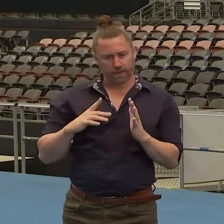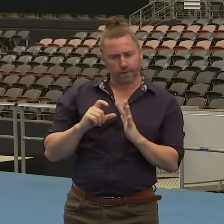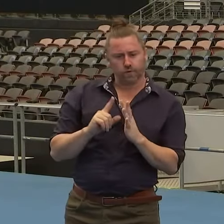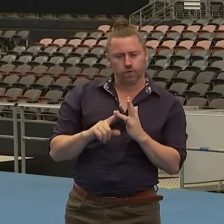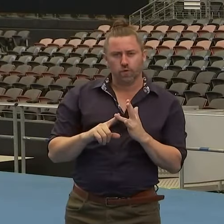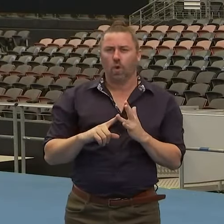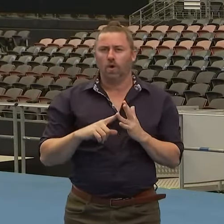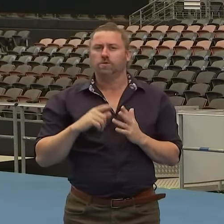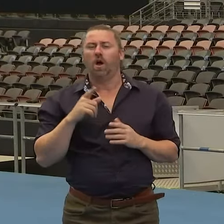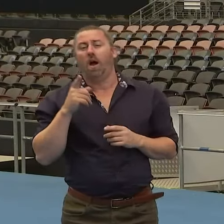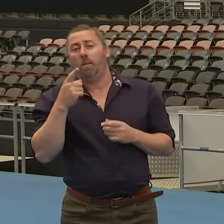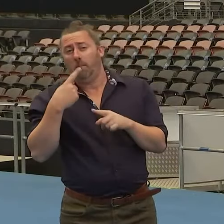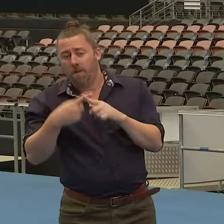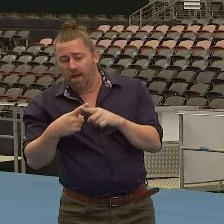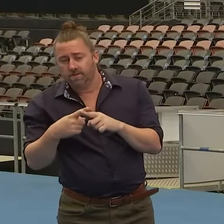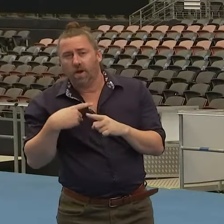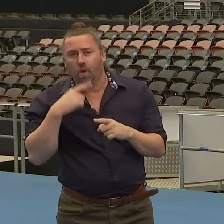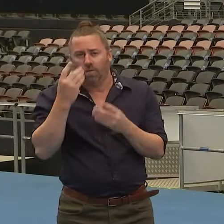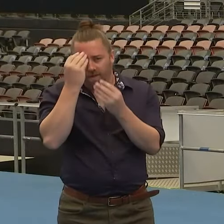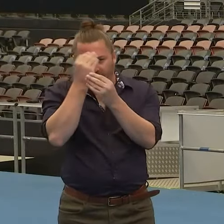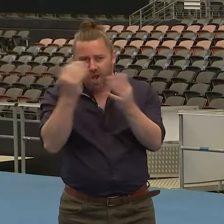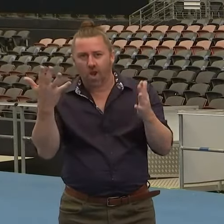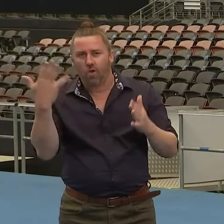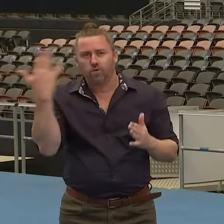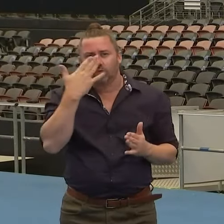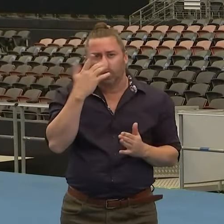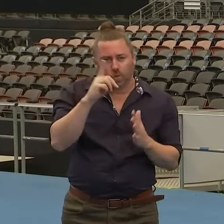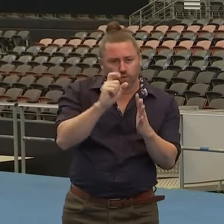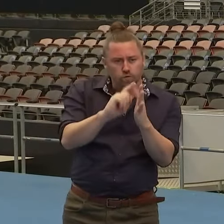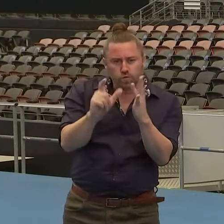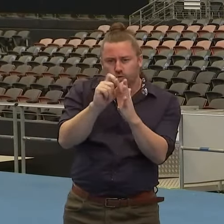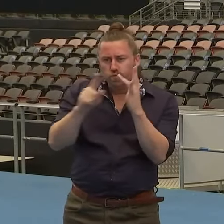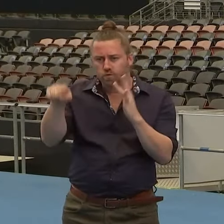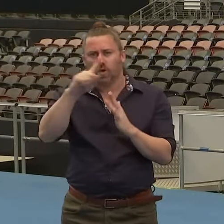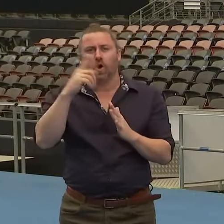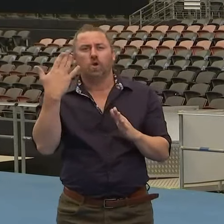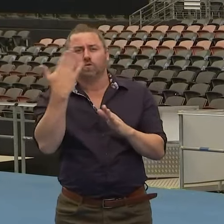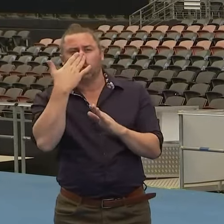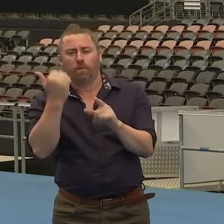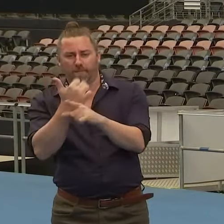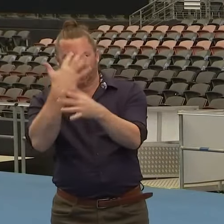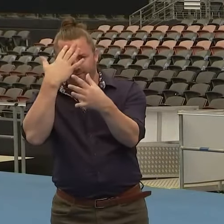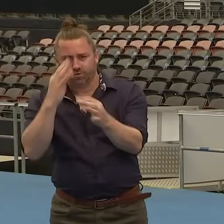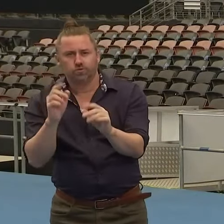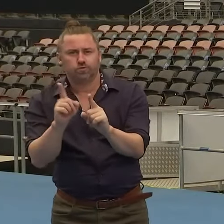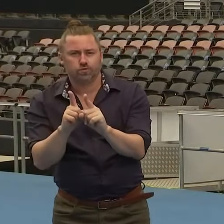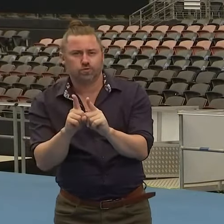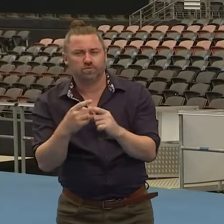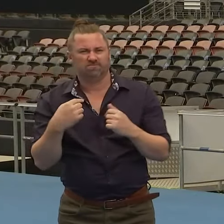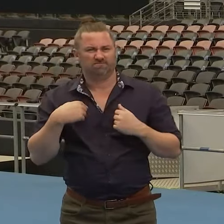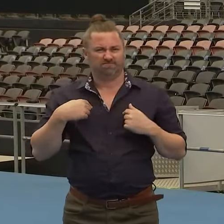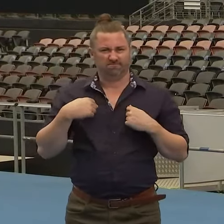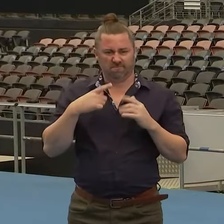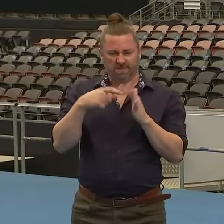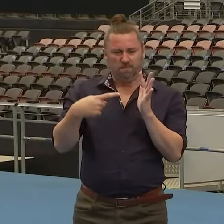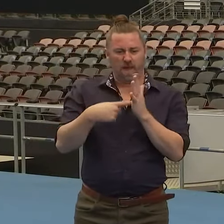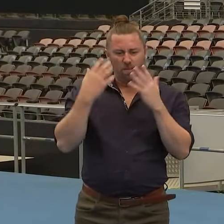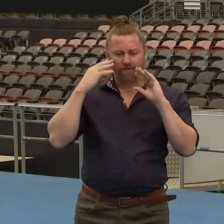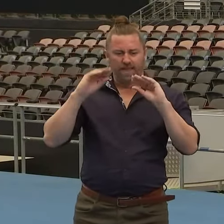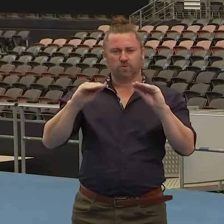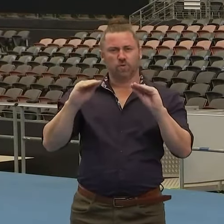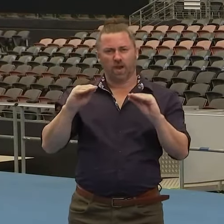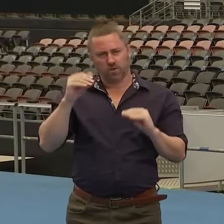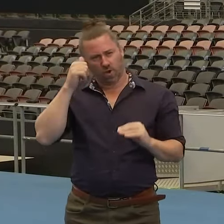communities, you know, as often as we would need to. The department has done an excellent job in not only communicating with all